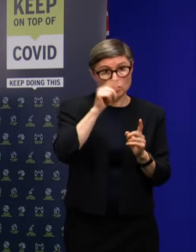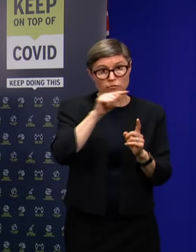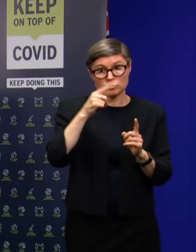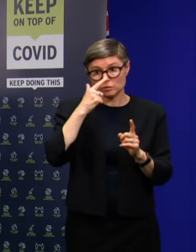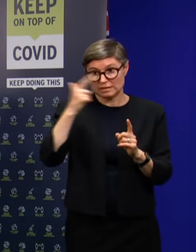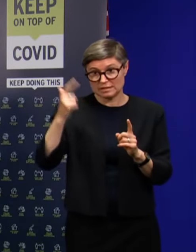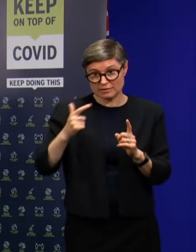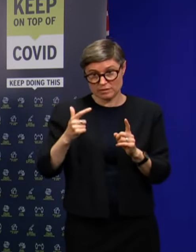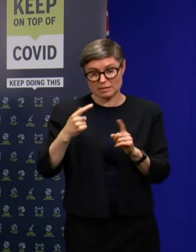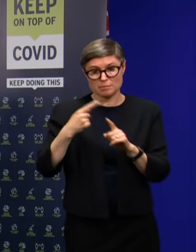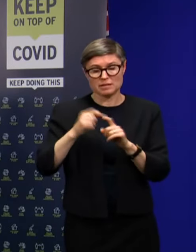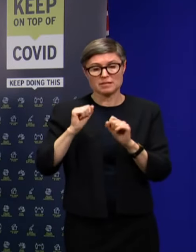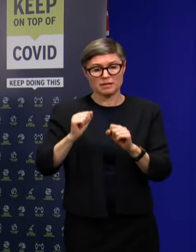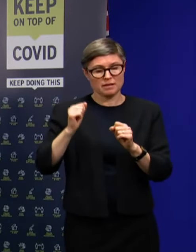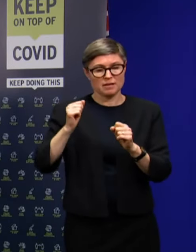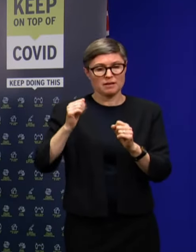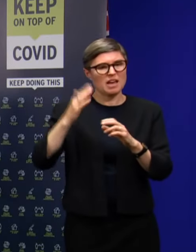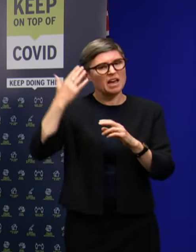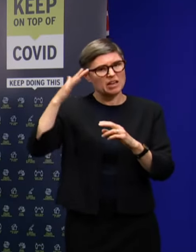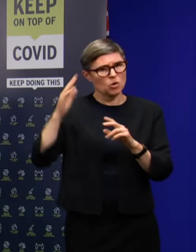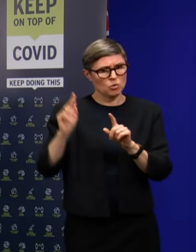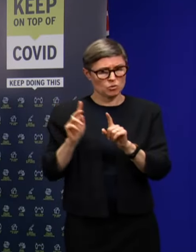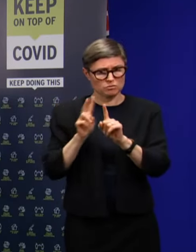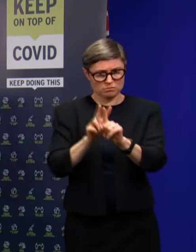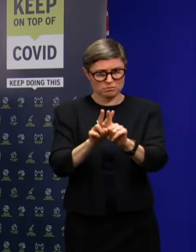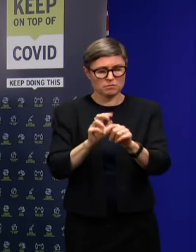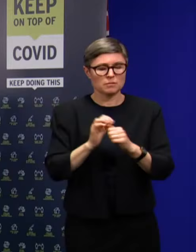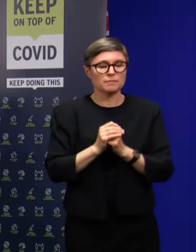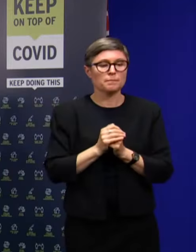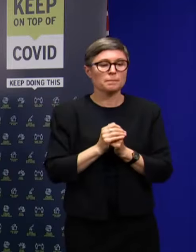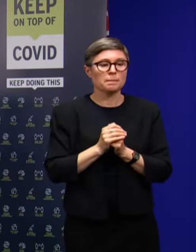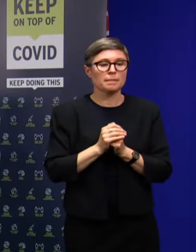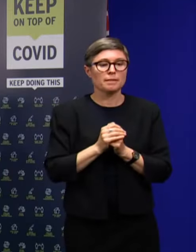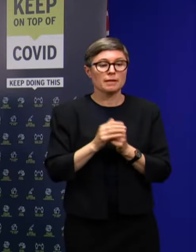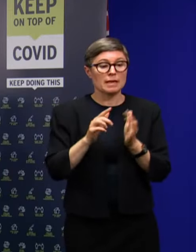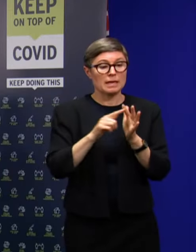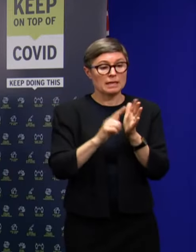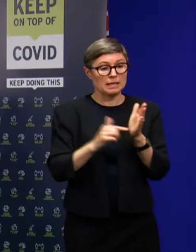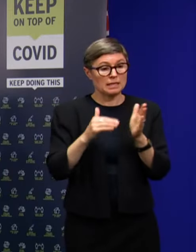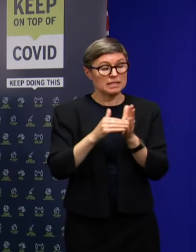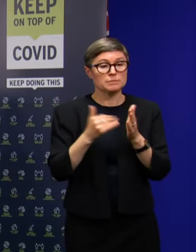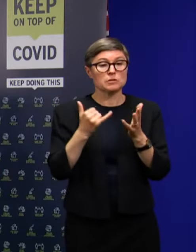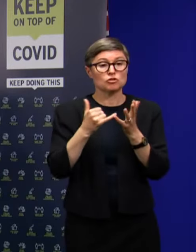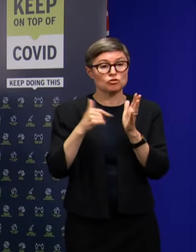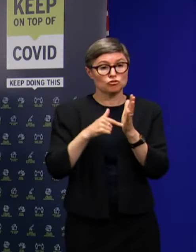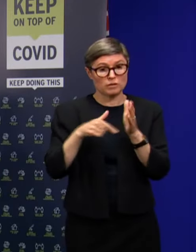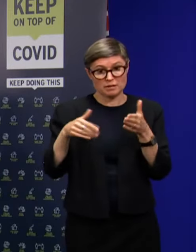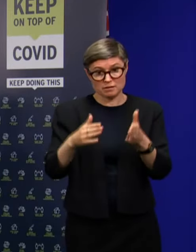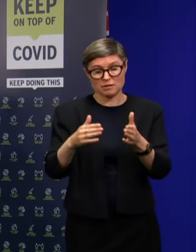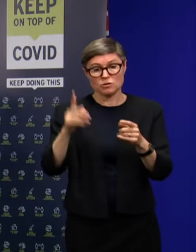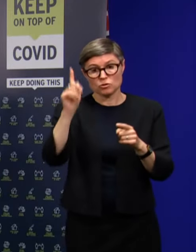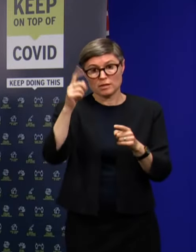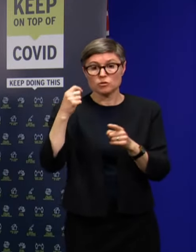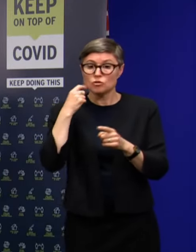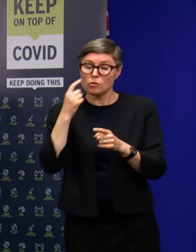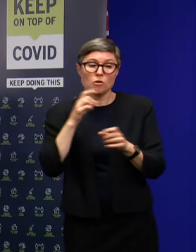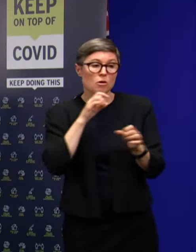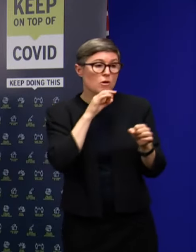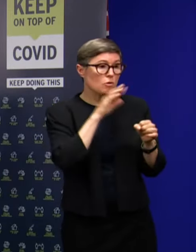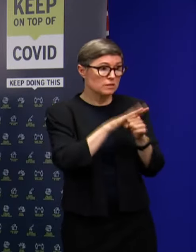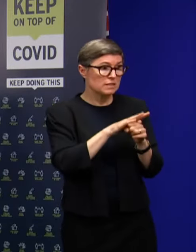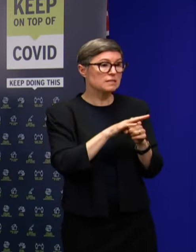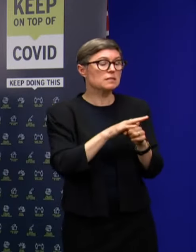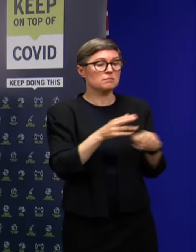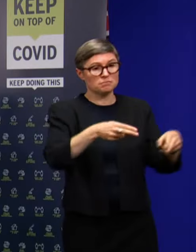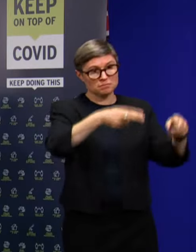and their adult family members. Hobart City Vaccination Centre on Elizabeth Street today and tomorrow, Launceston Door of Hope Church